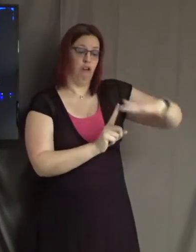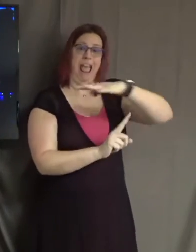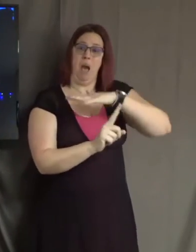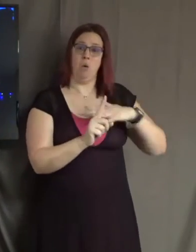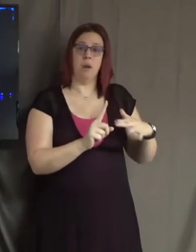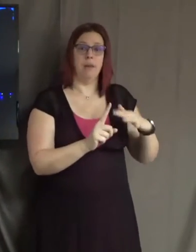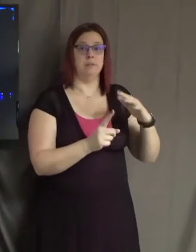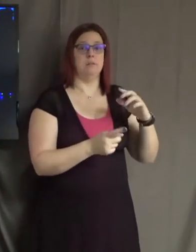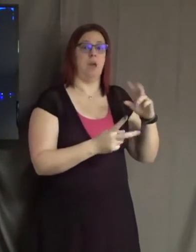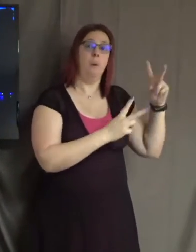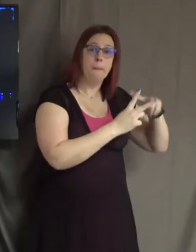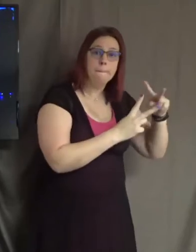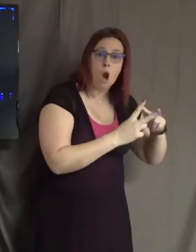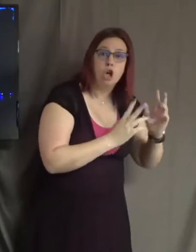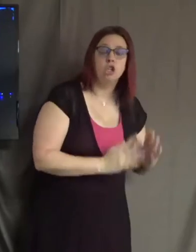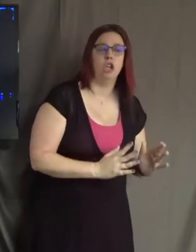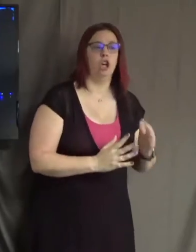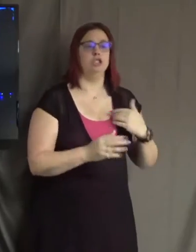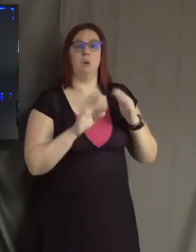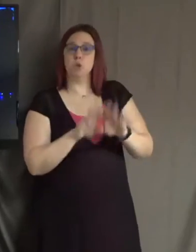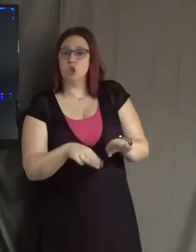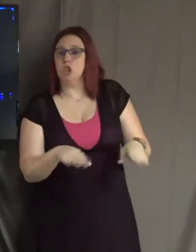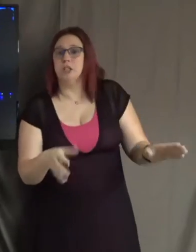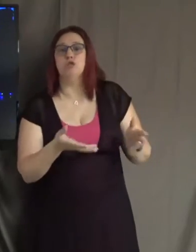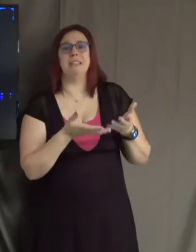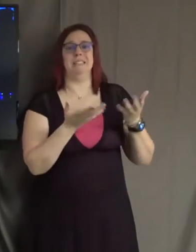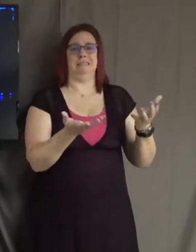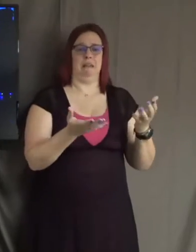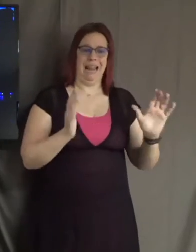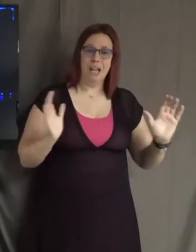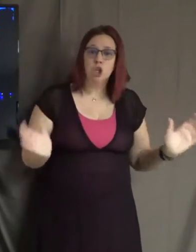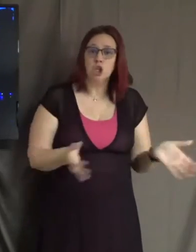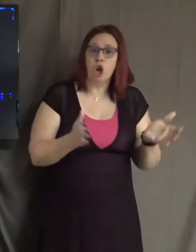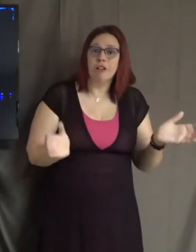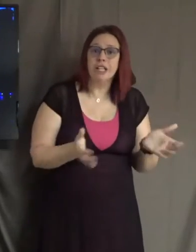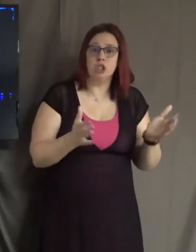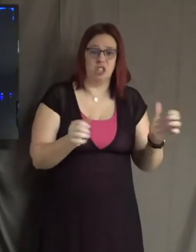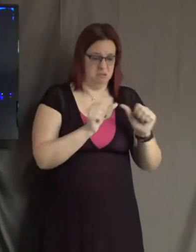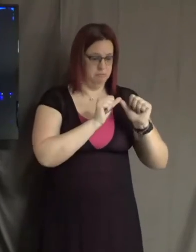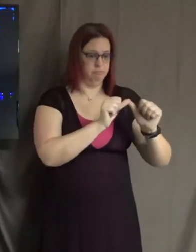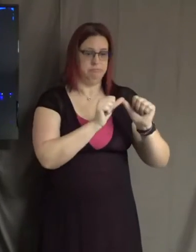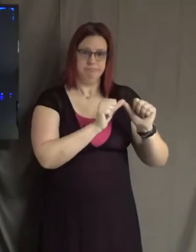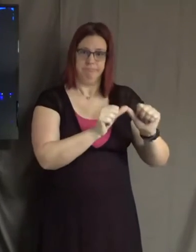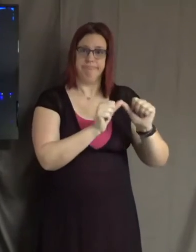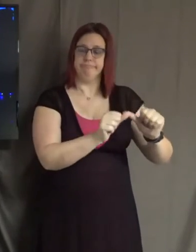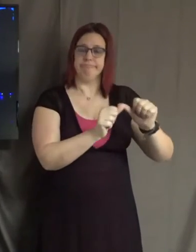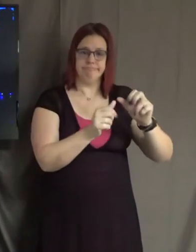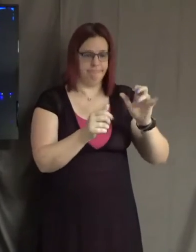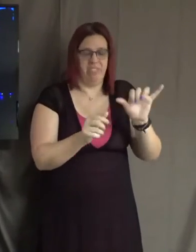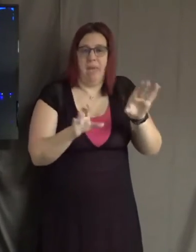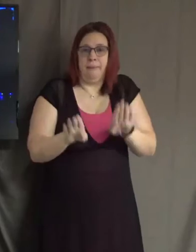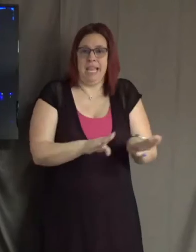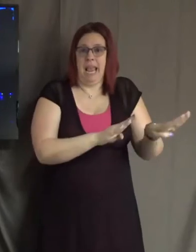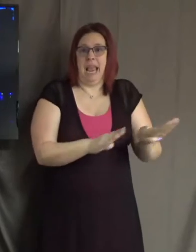us. It encourages that, and it encourages that continuous behavior in our society, which is